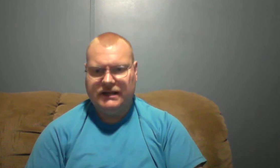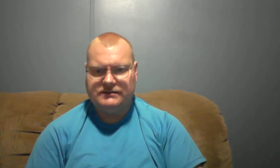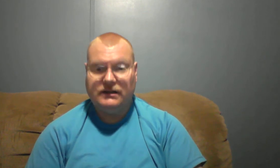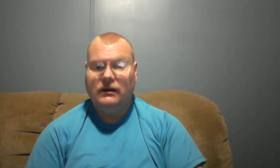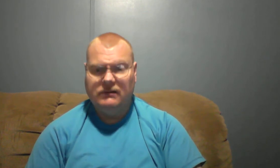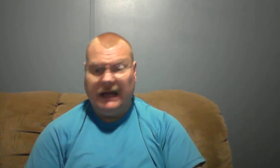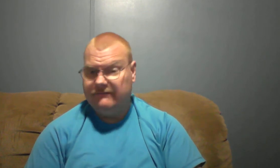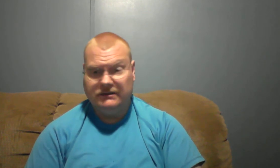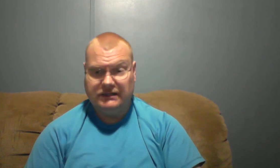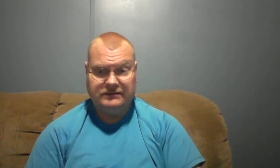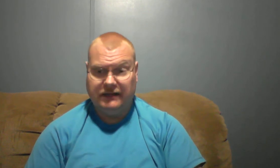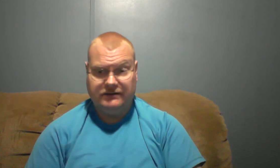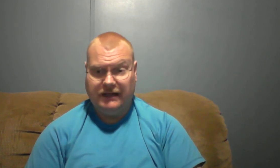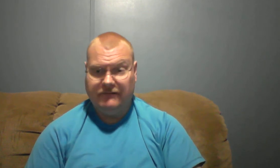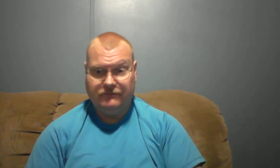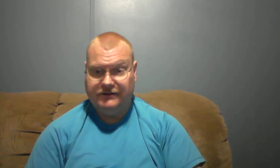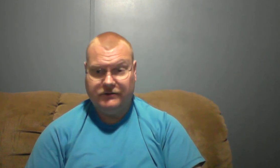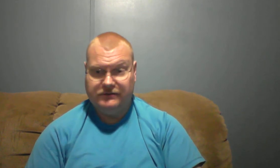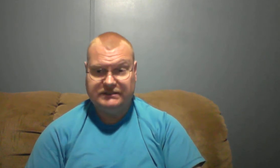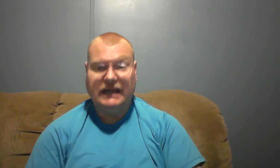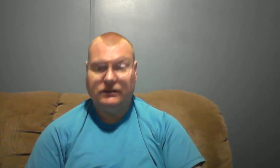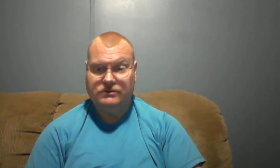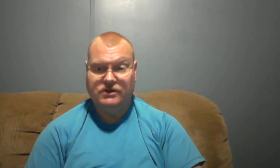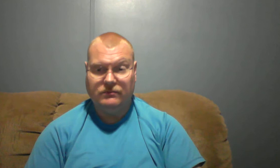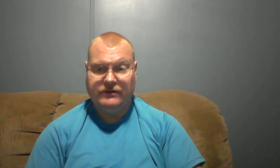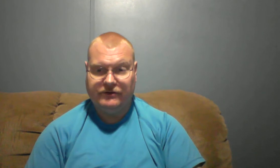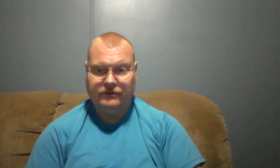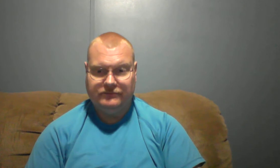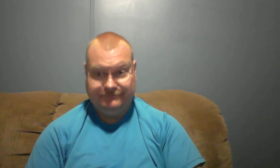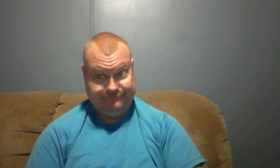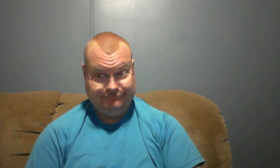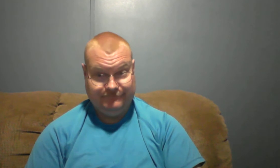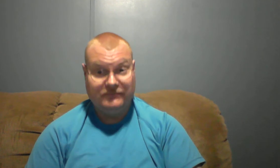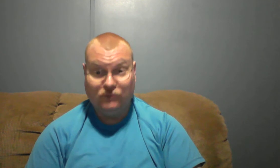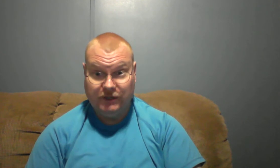and say oh yeah I went through exactly what Job went through really